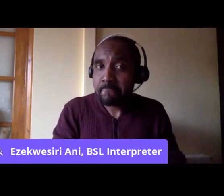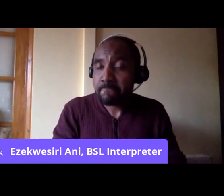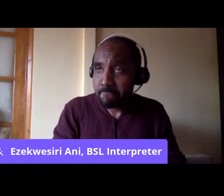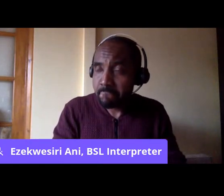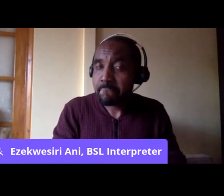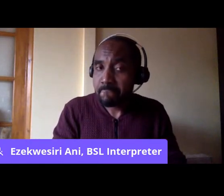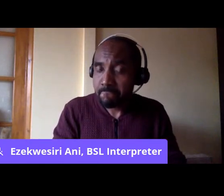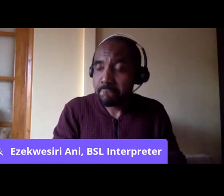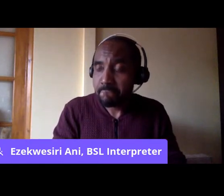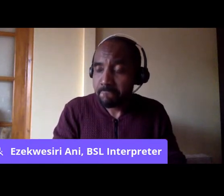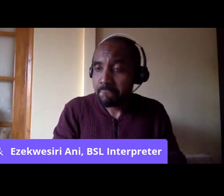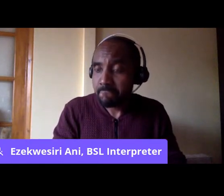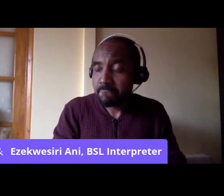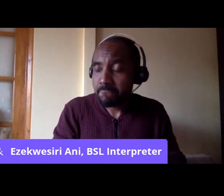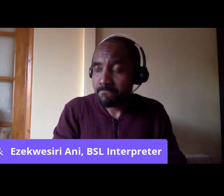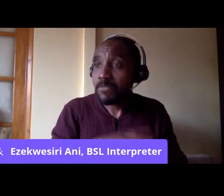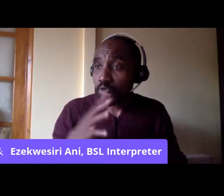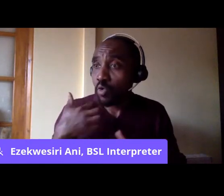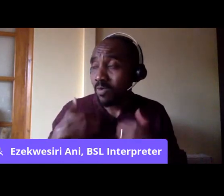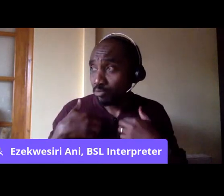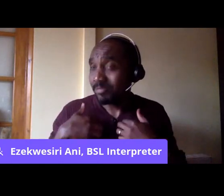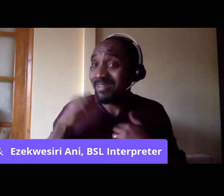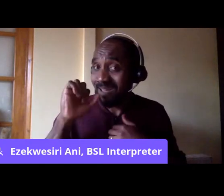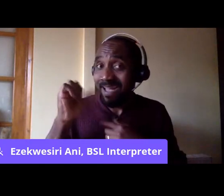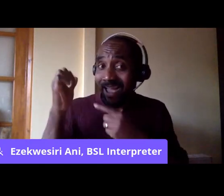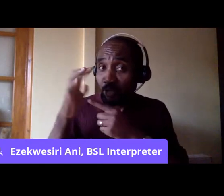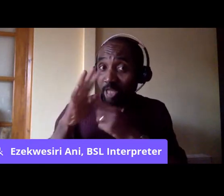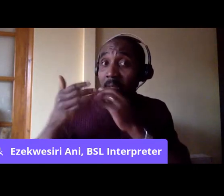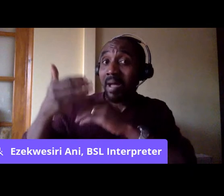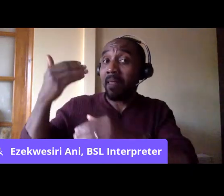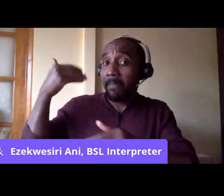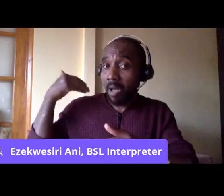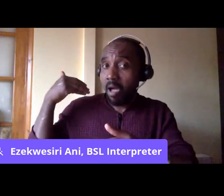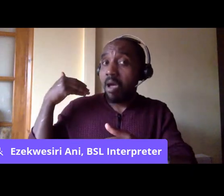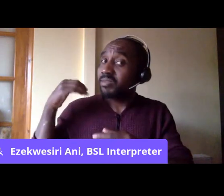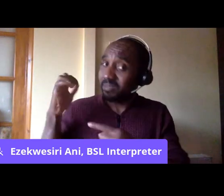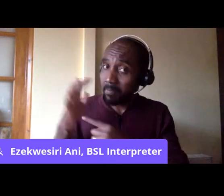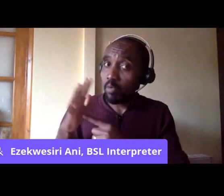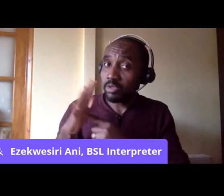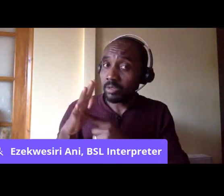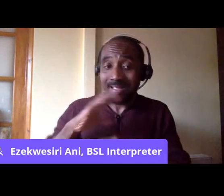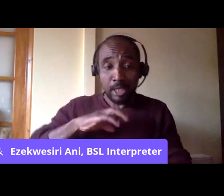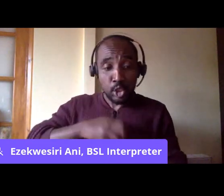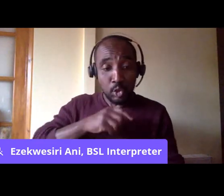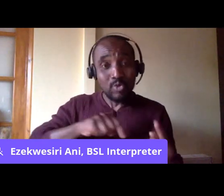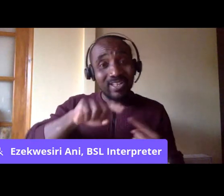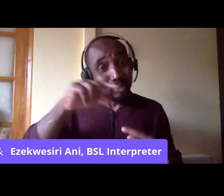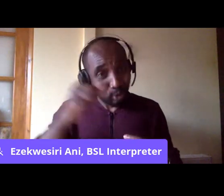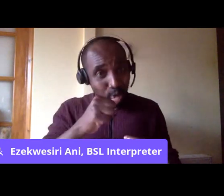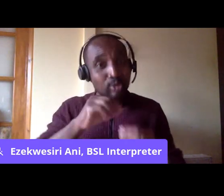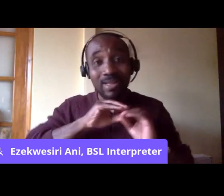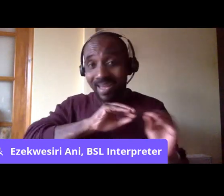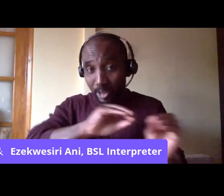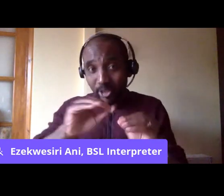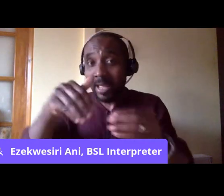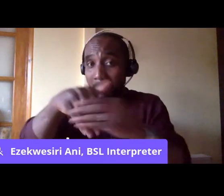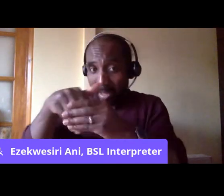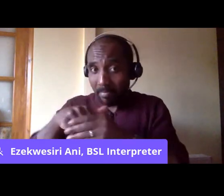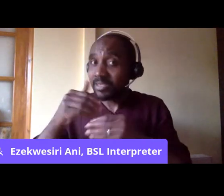education is really, really important. important. And if the trade unions could do that, it would make a big difference.